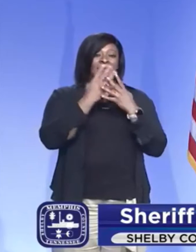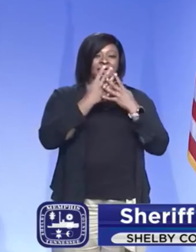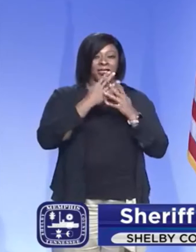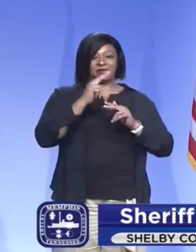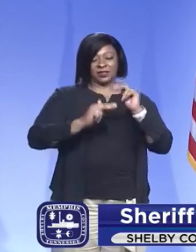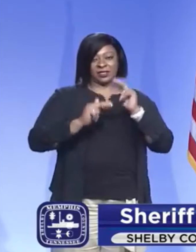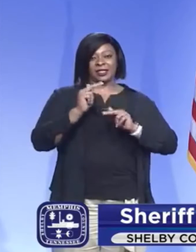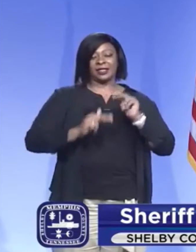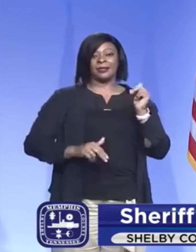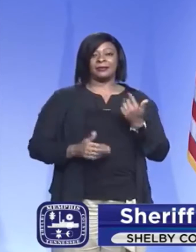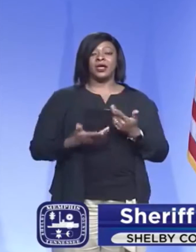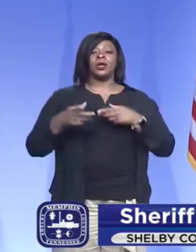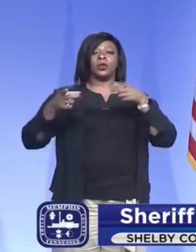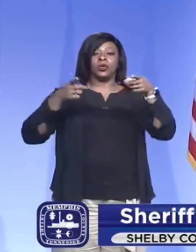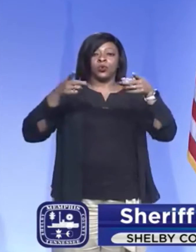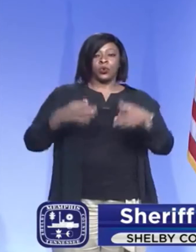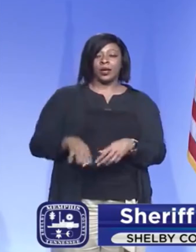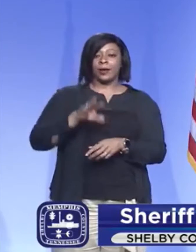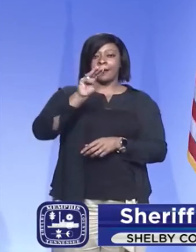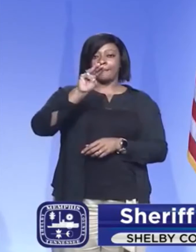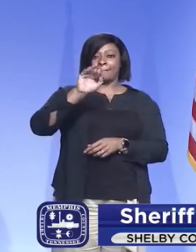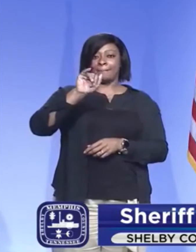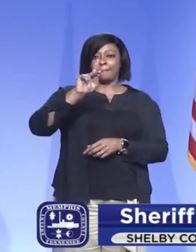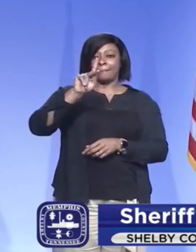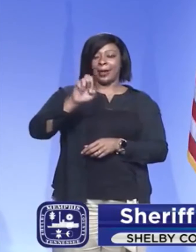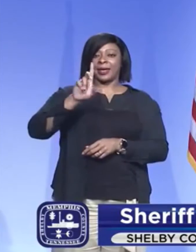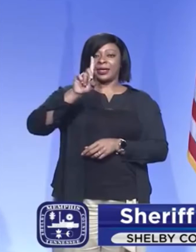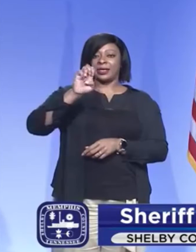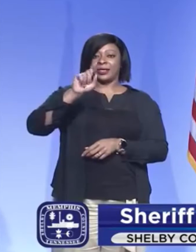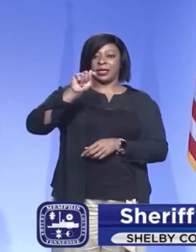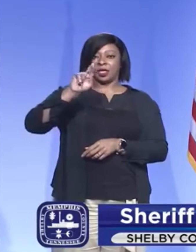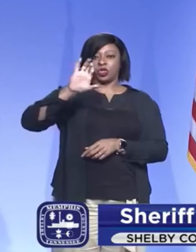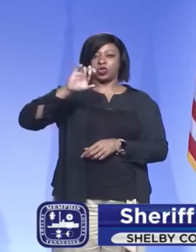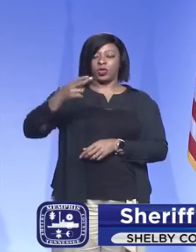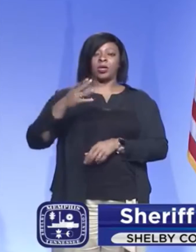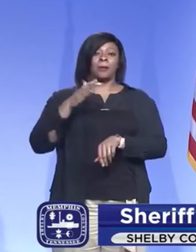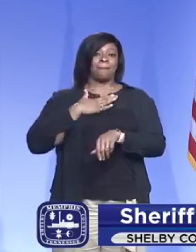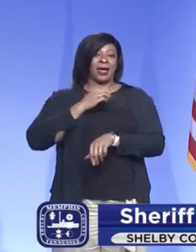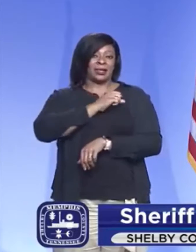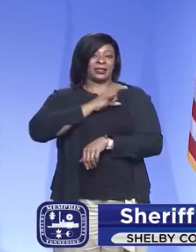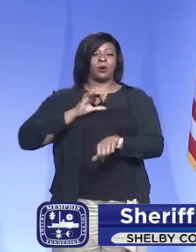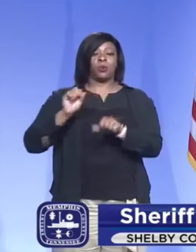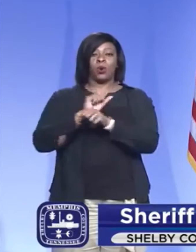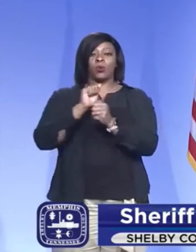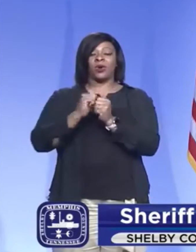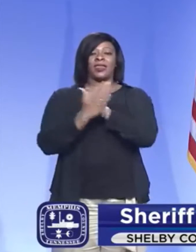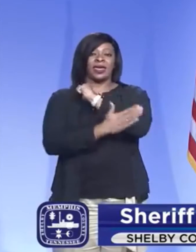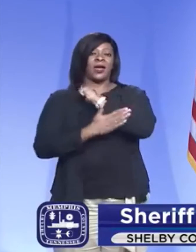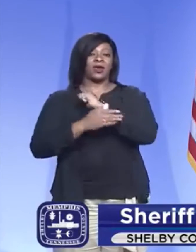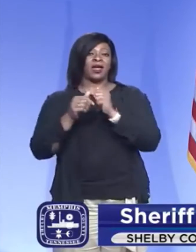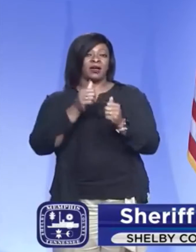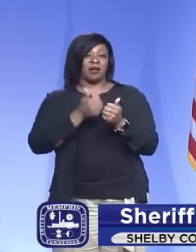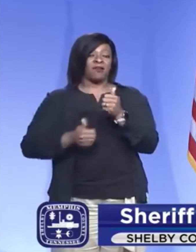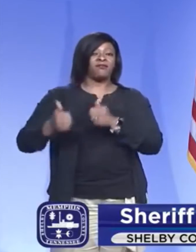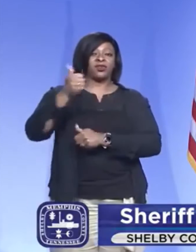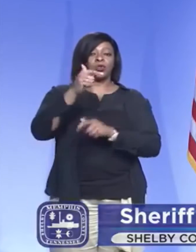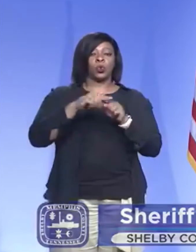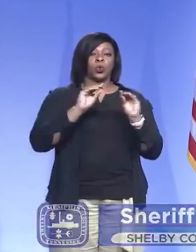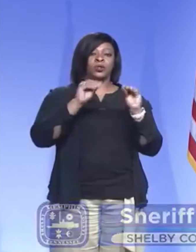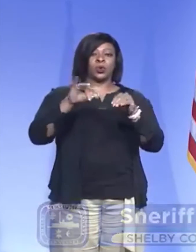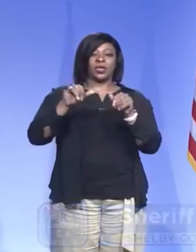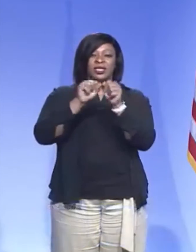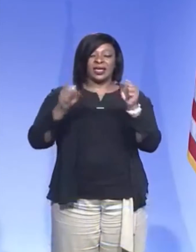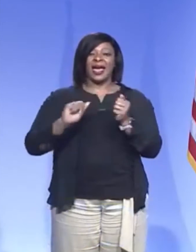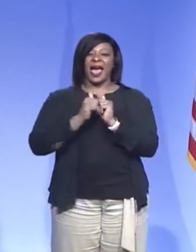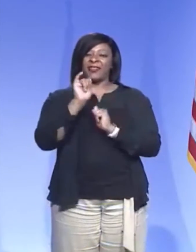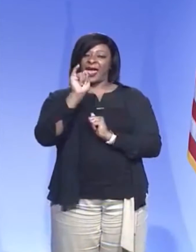Director Mike Defterich of my staff will be working with county officials to install this system. How does this air